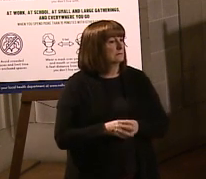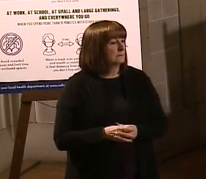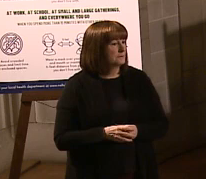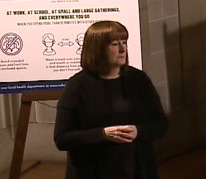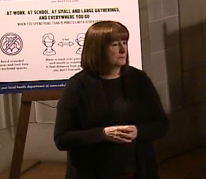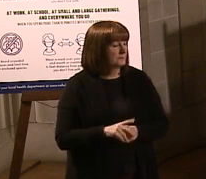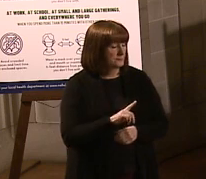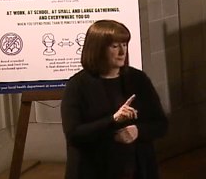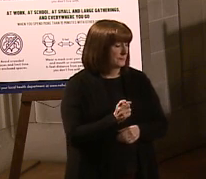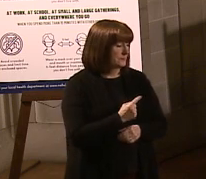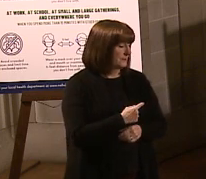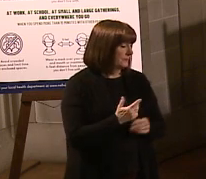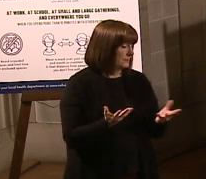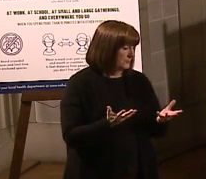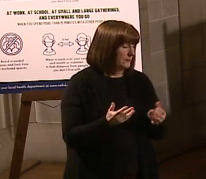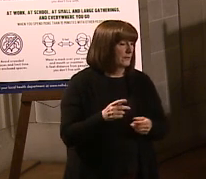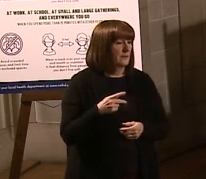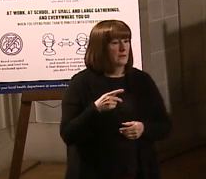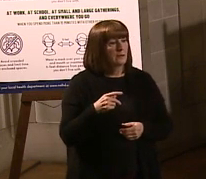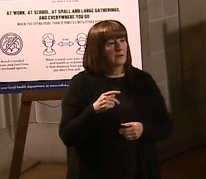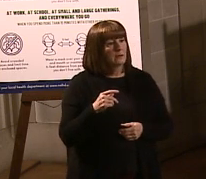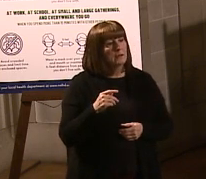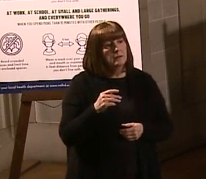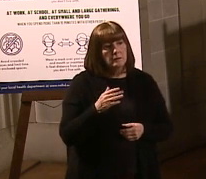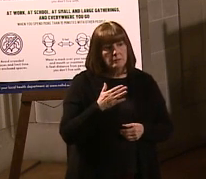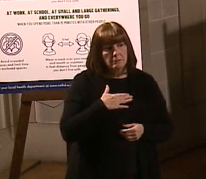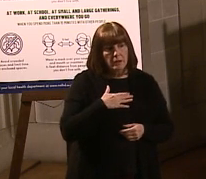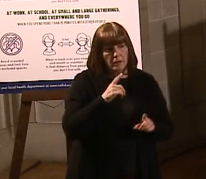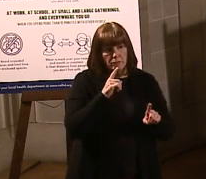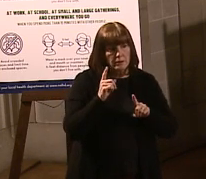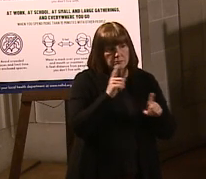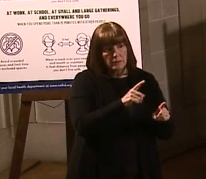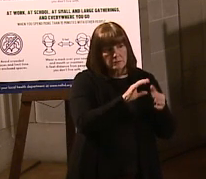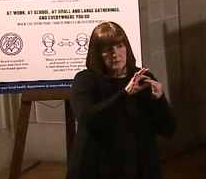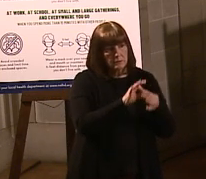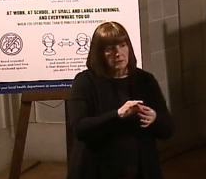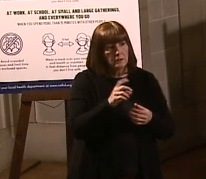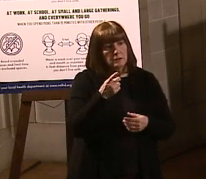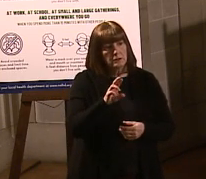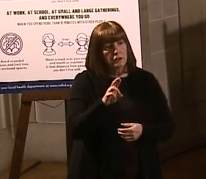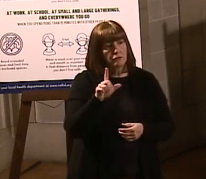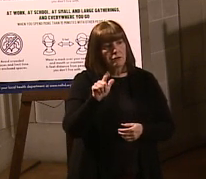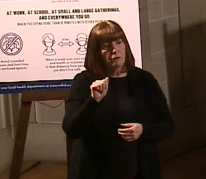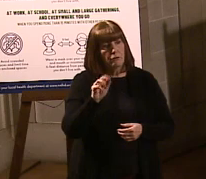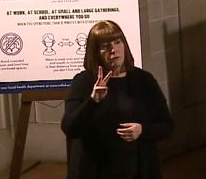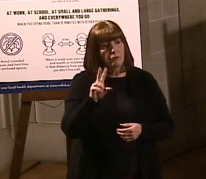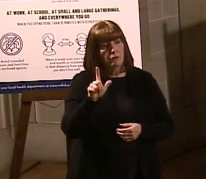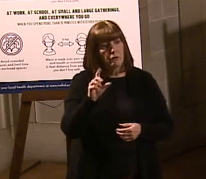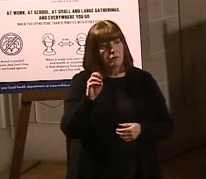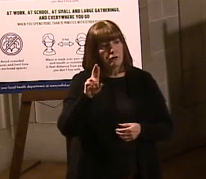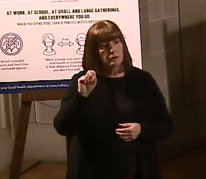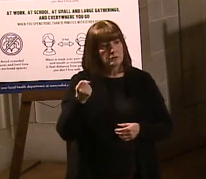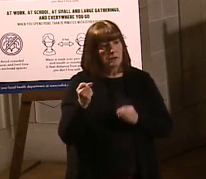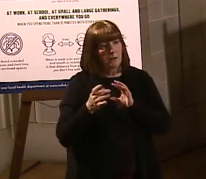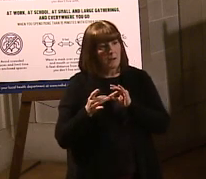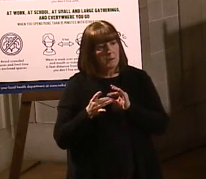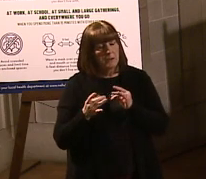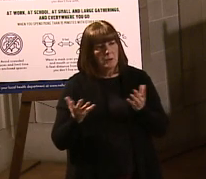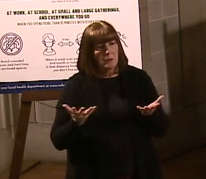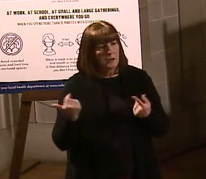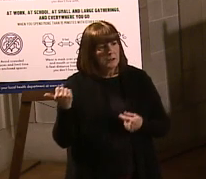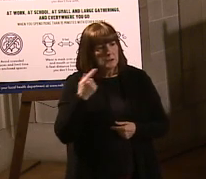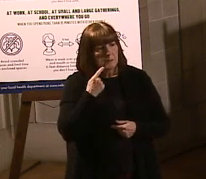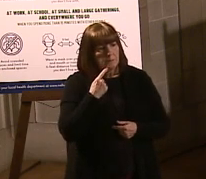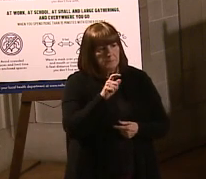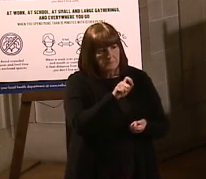The question was, what are my response with regard to Dr. Lawler's comments? Can you be specific with what comments you were talking